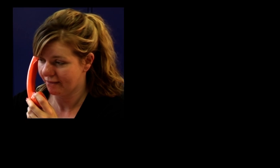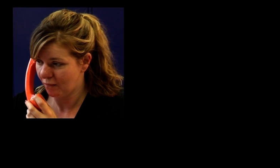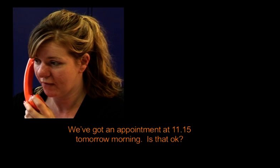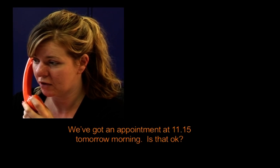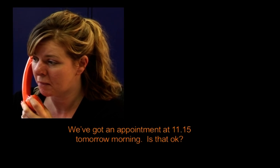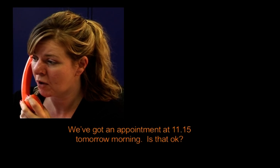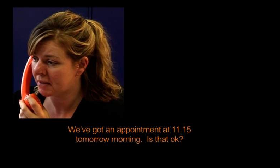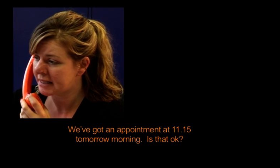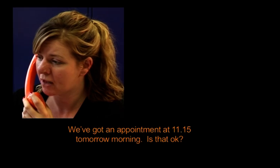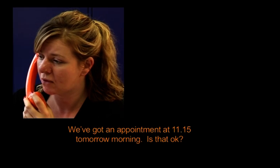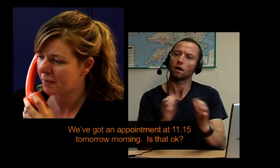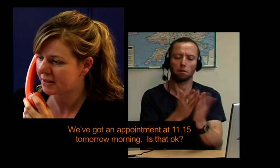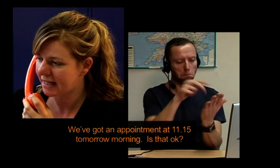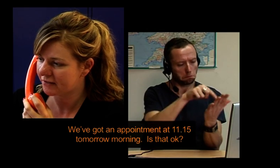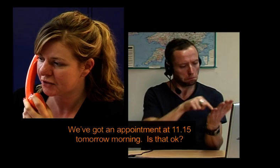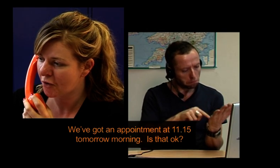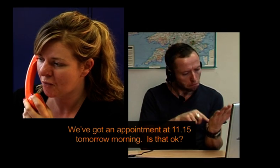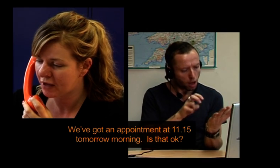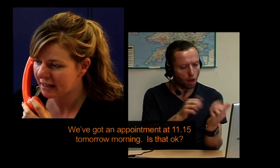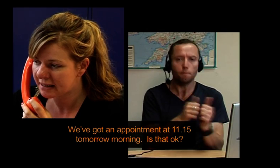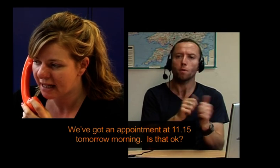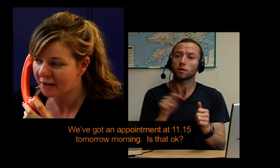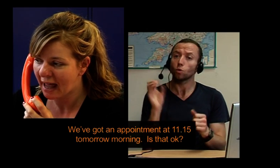We've got an appointment at quarter past eleven tomorrow morning, is that okay?